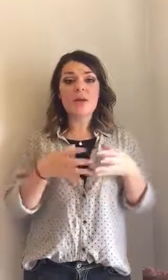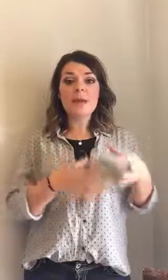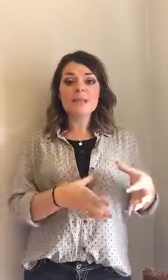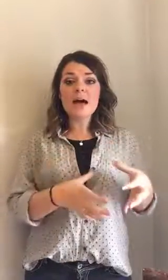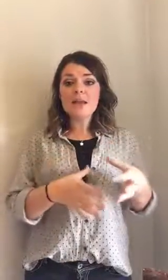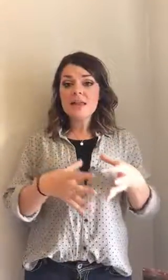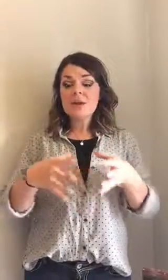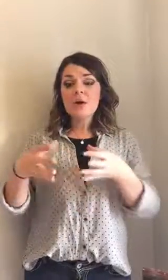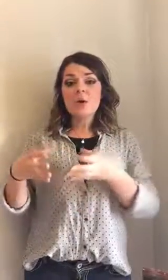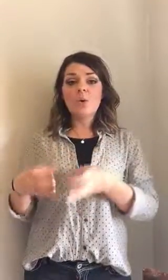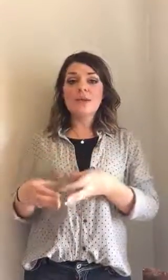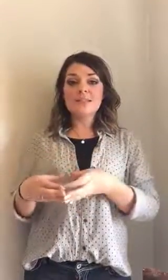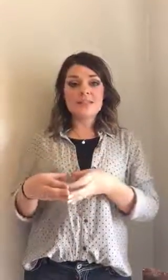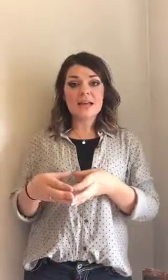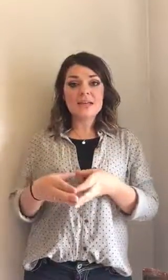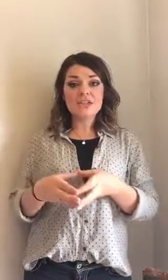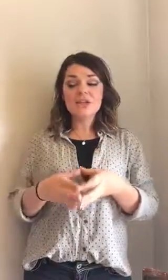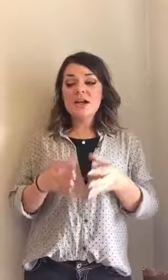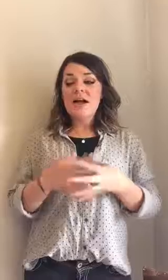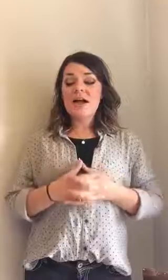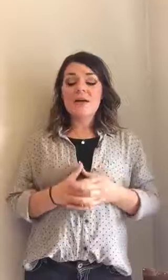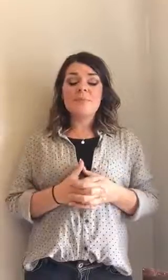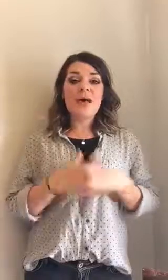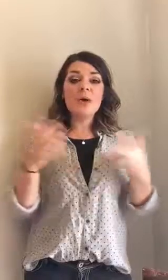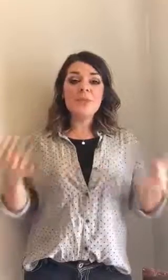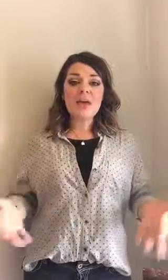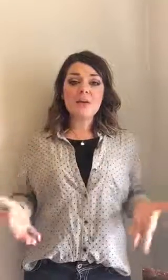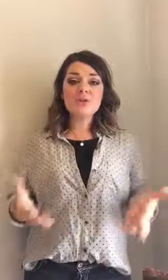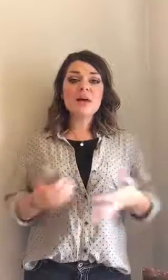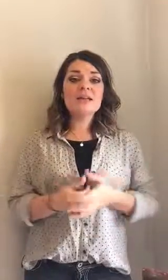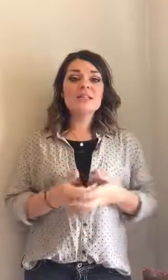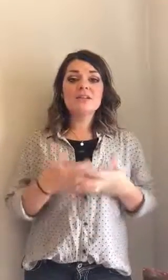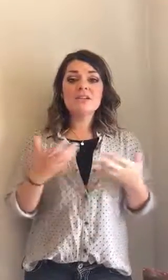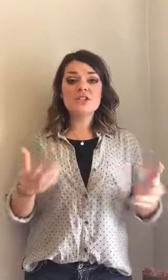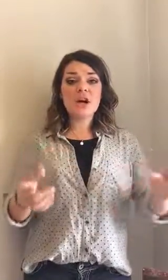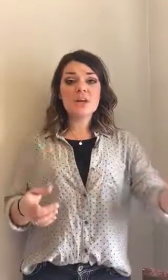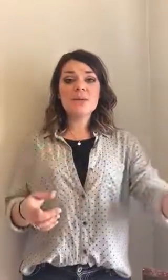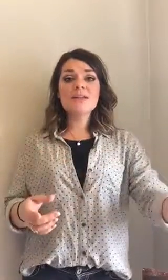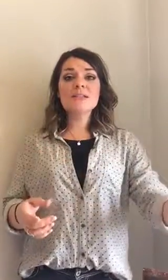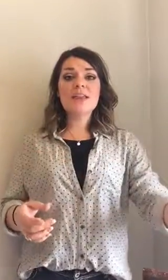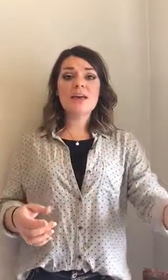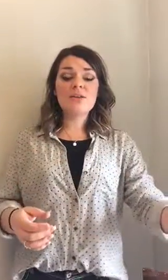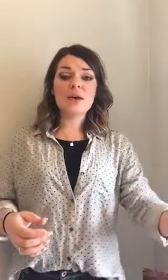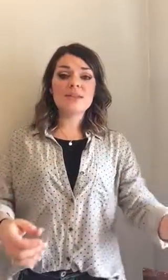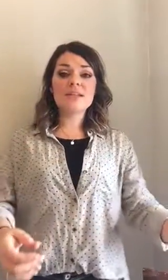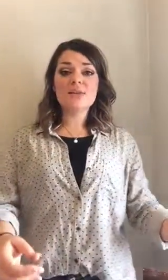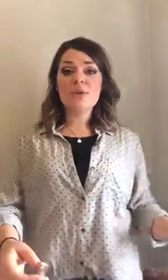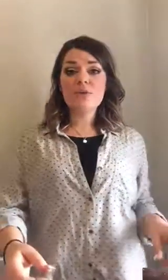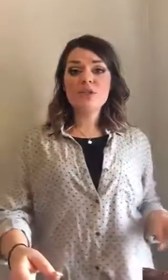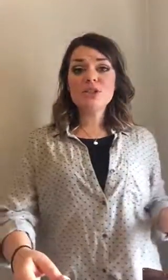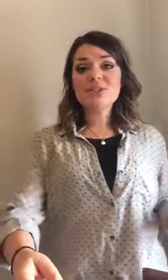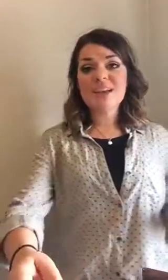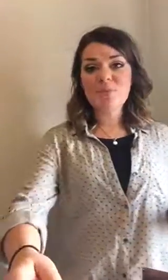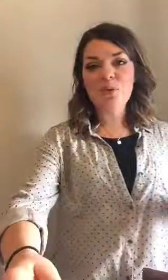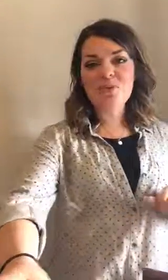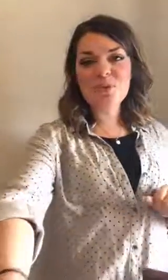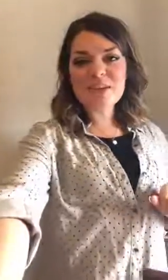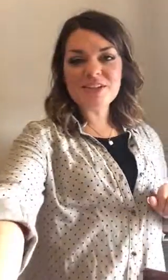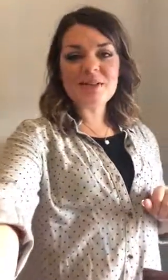on my salad or as a side dish. I hope that helps you guys. There's a document that you guys can refer to to get more information.